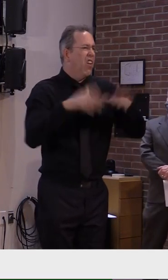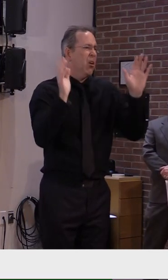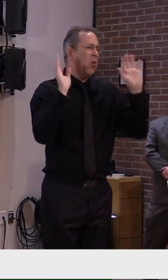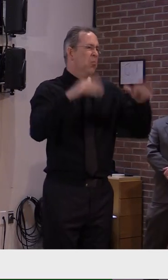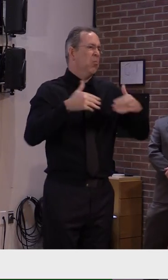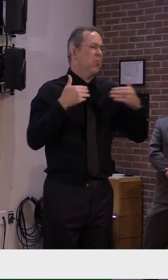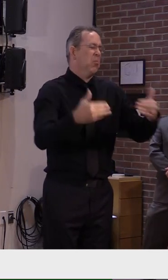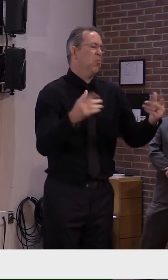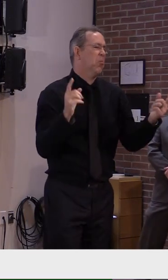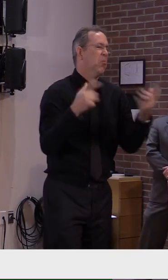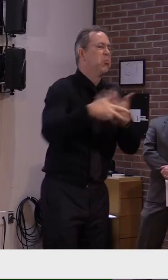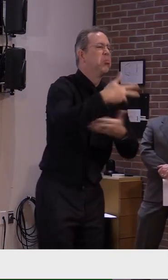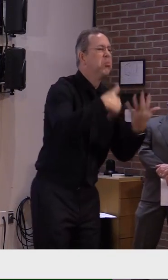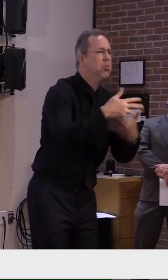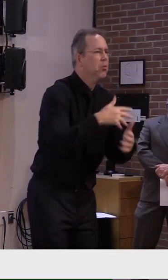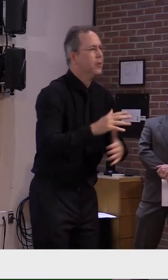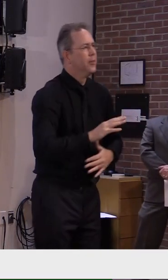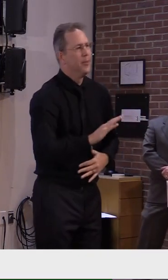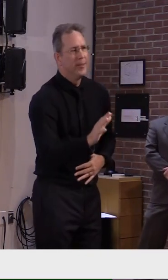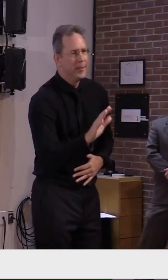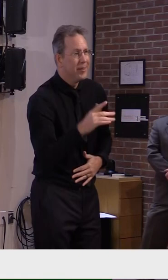my daughter in nearly a year.